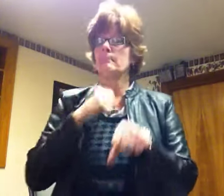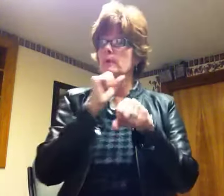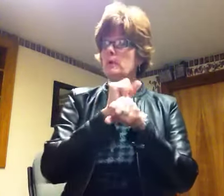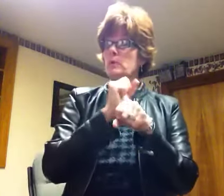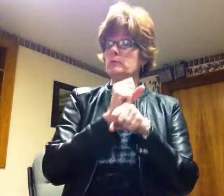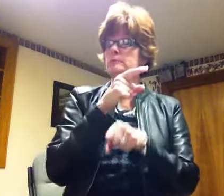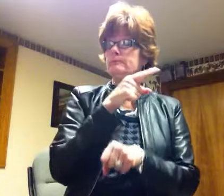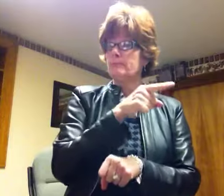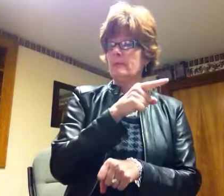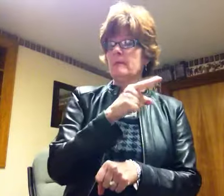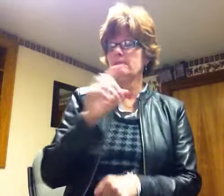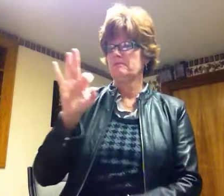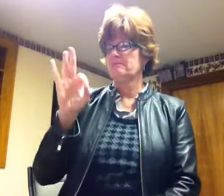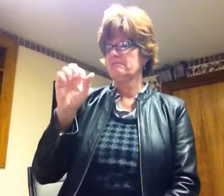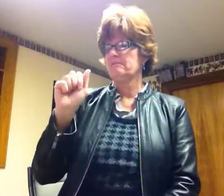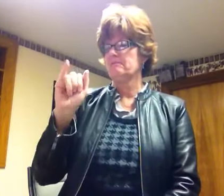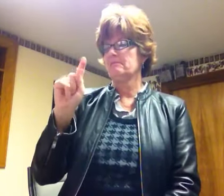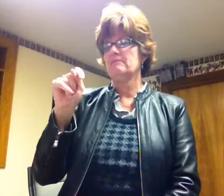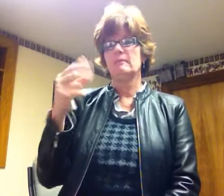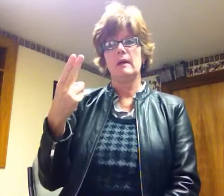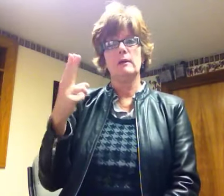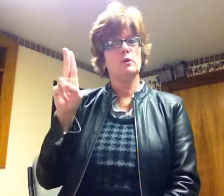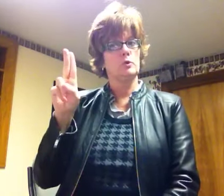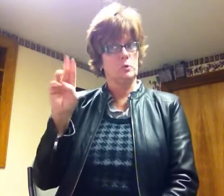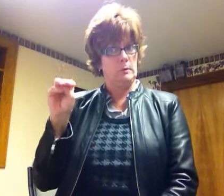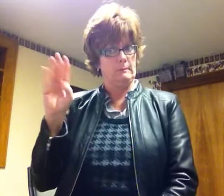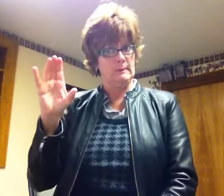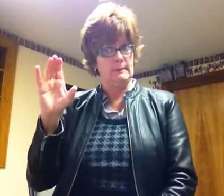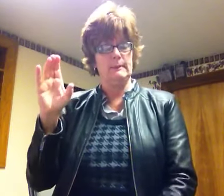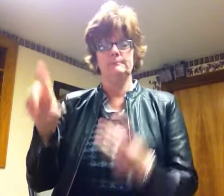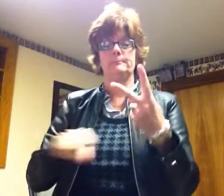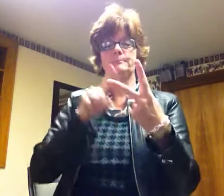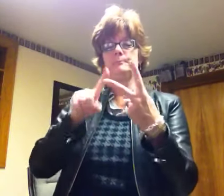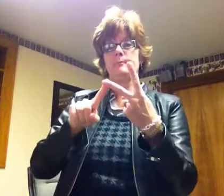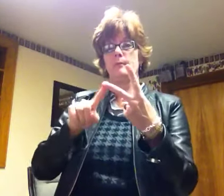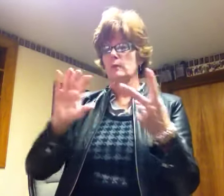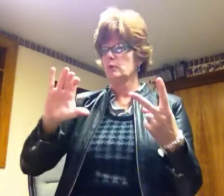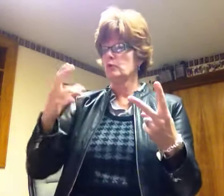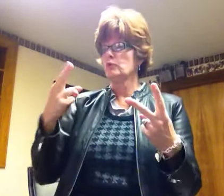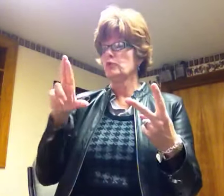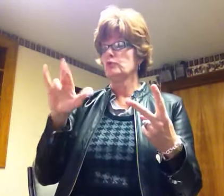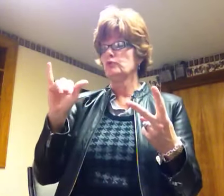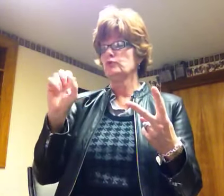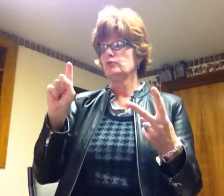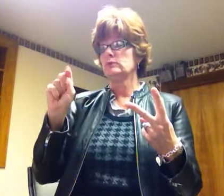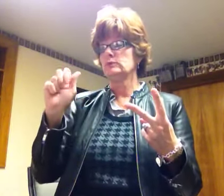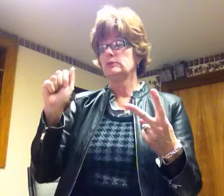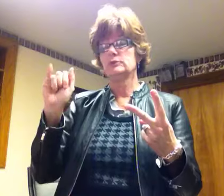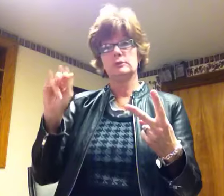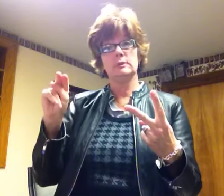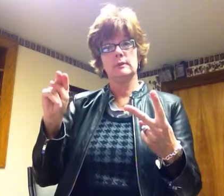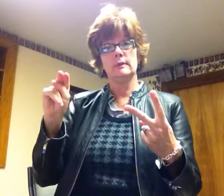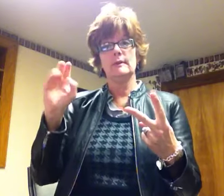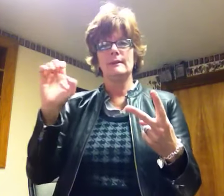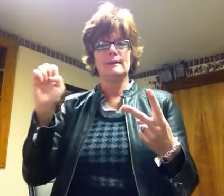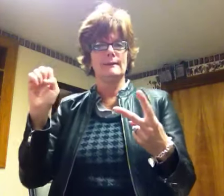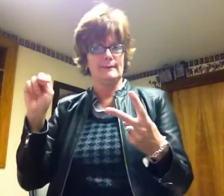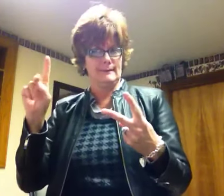Church and Christian Endeavor United Methodist Church in Newark, Ohio.